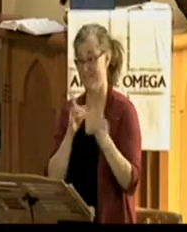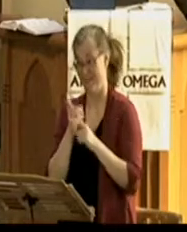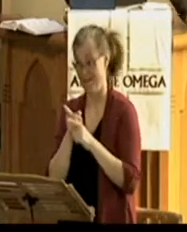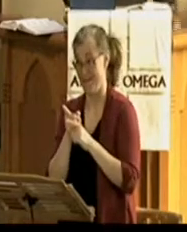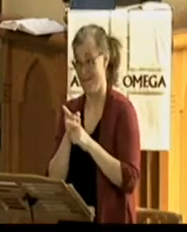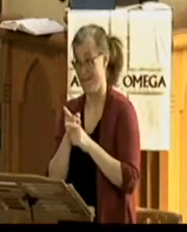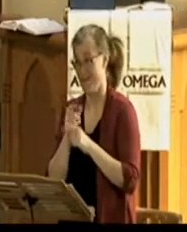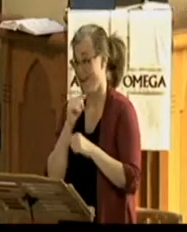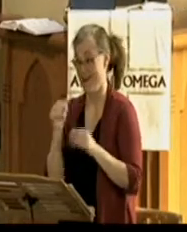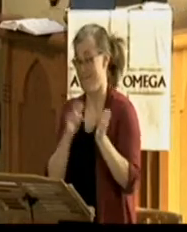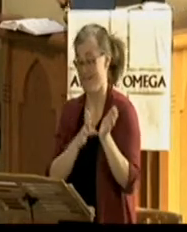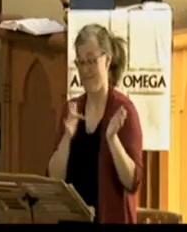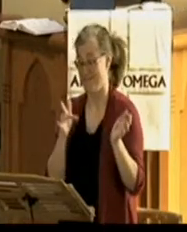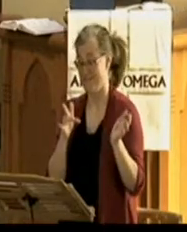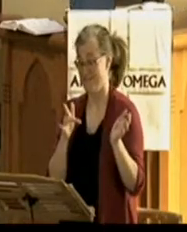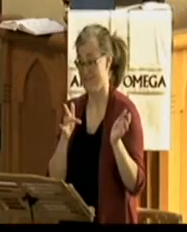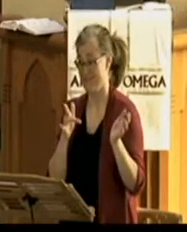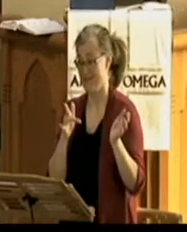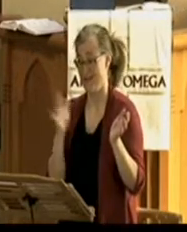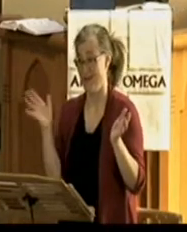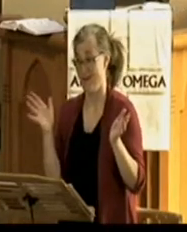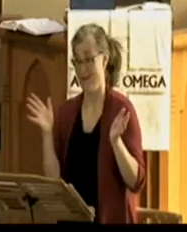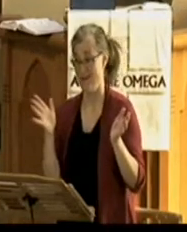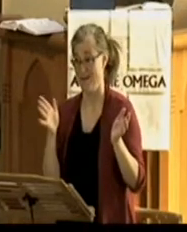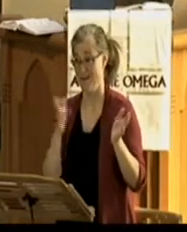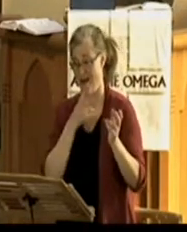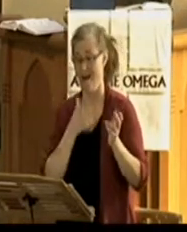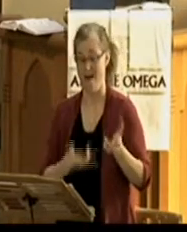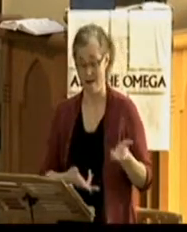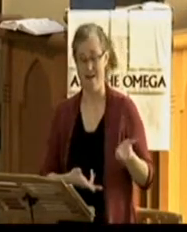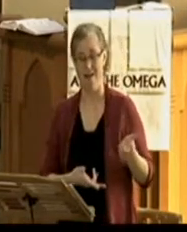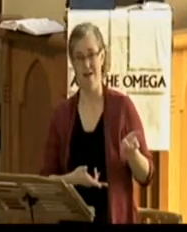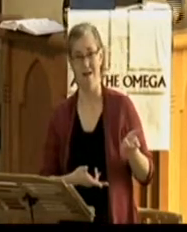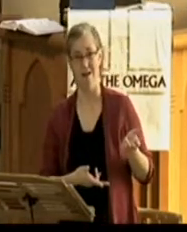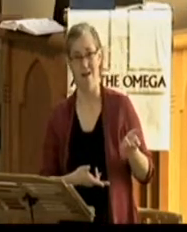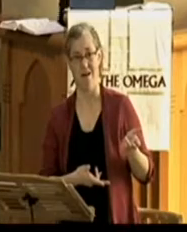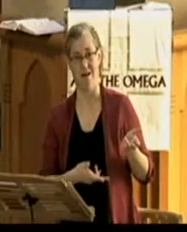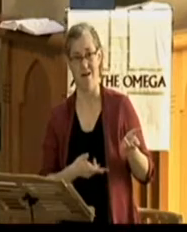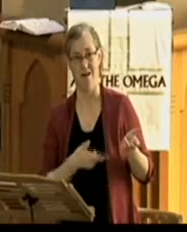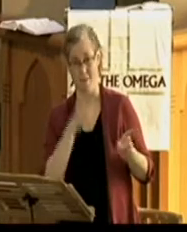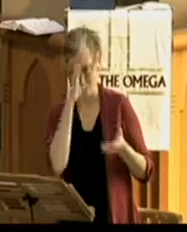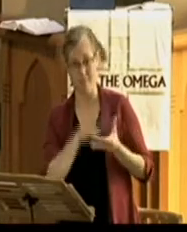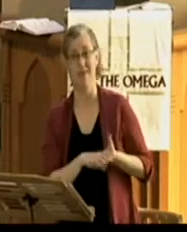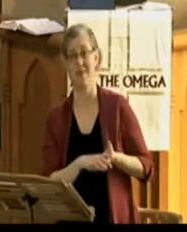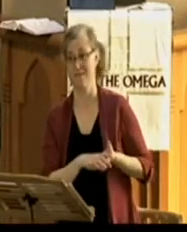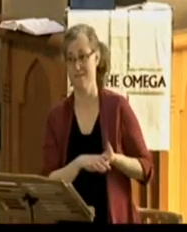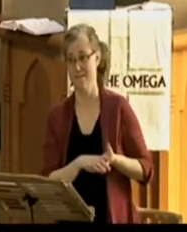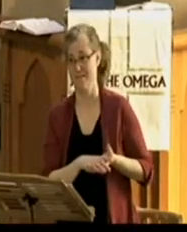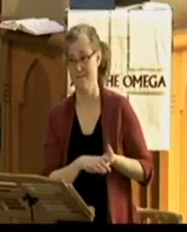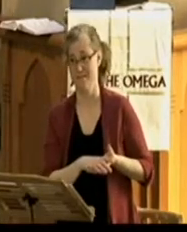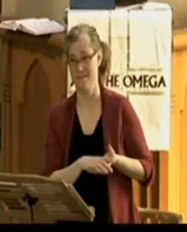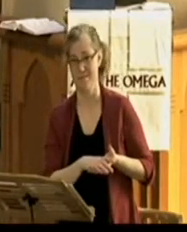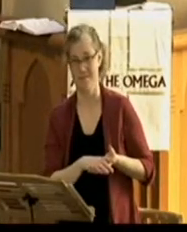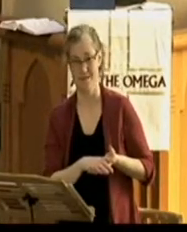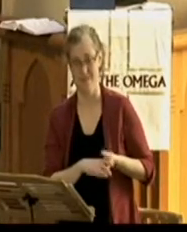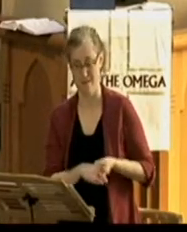are those who have not seen and yet believed. Jesus is saying here, it's not about having enough evidence.